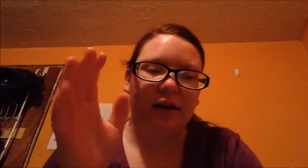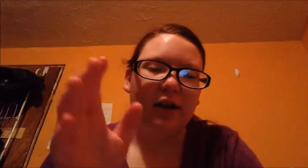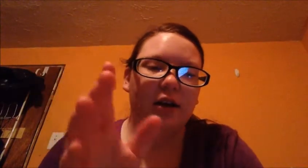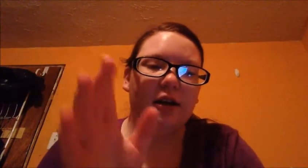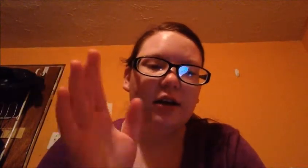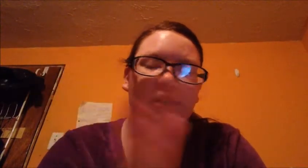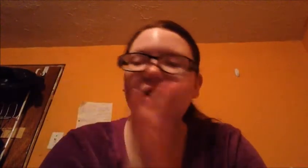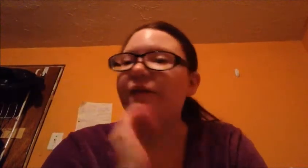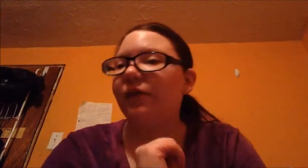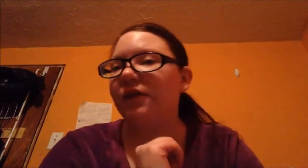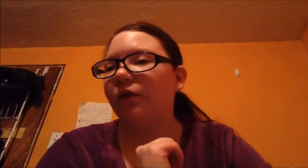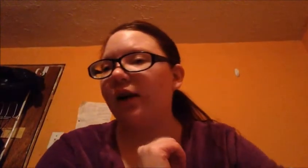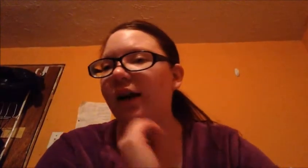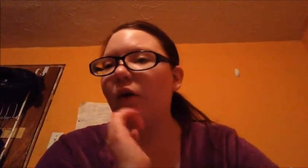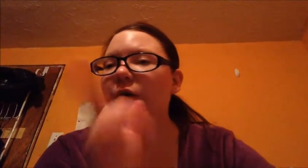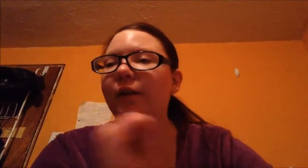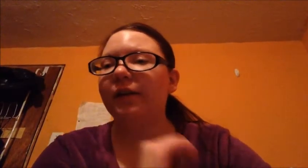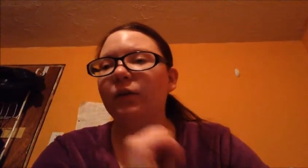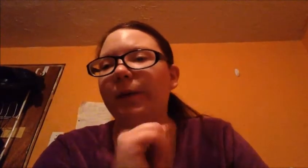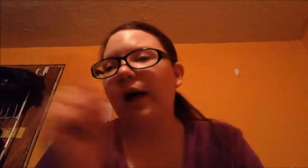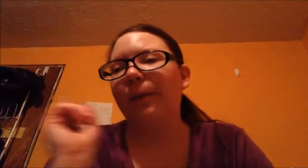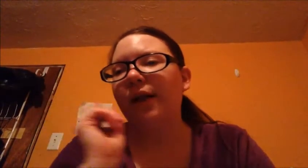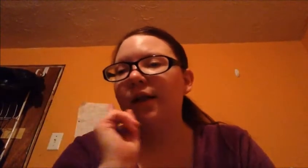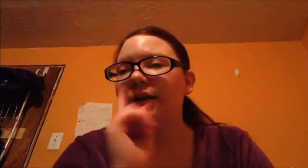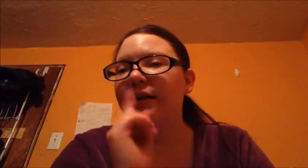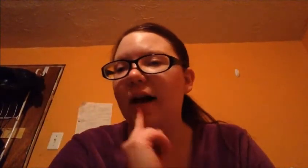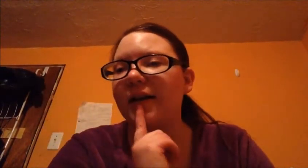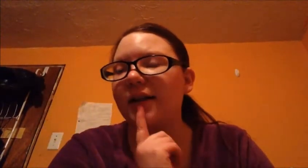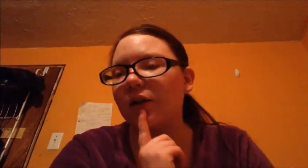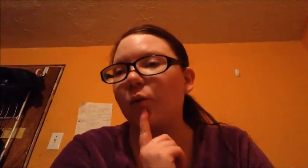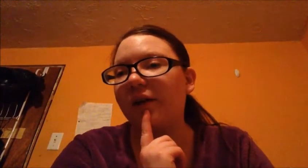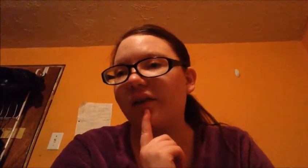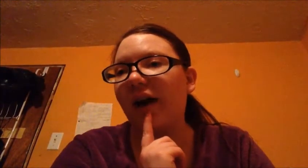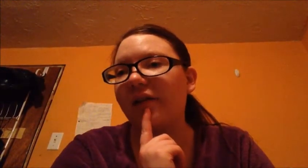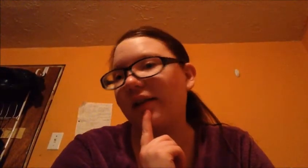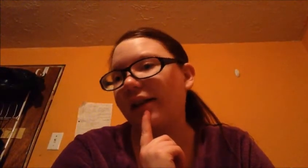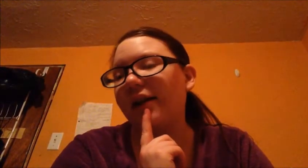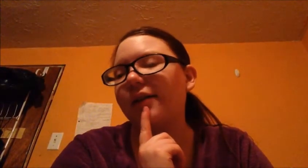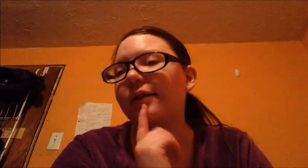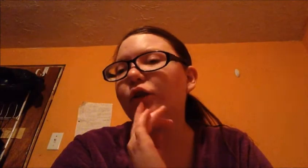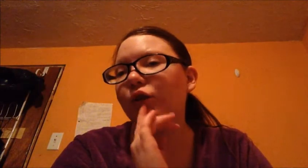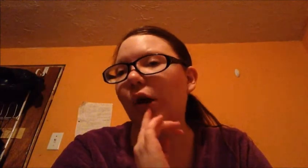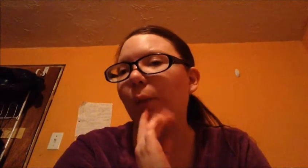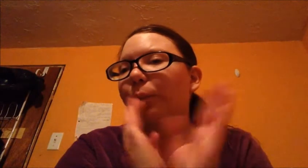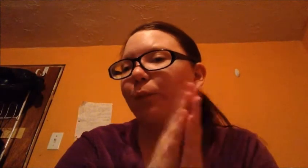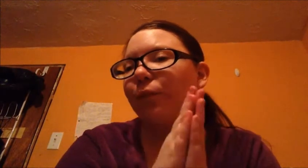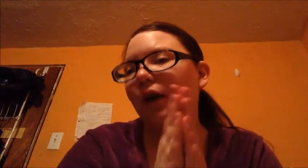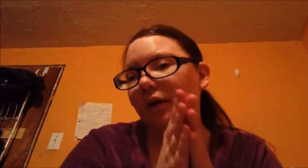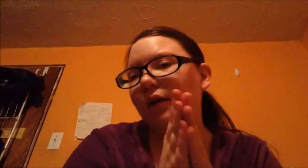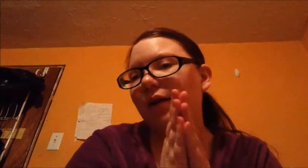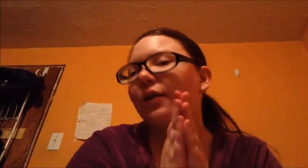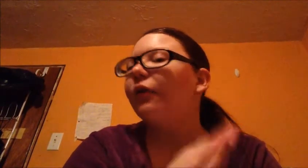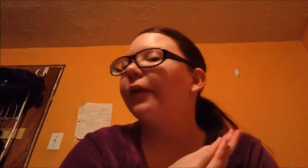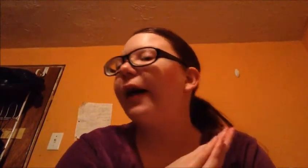10.15 right now. Hopefully this will be up in, at 10.25 at the latest. So, let's hope for that.